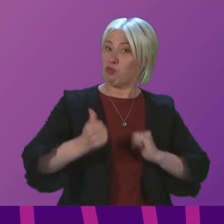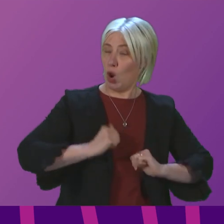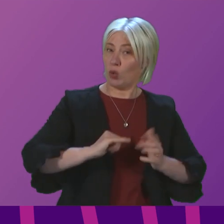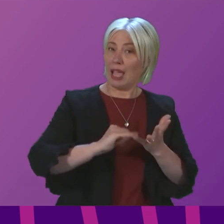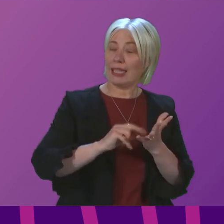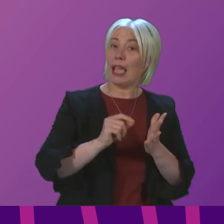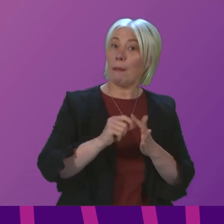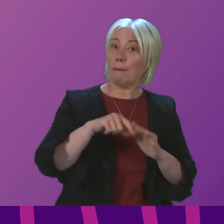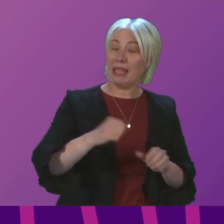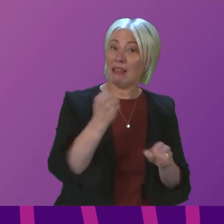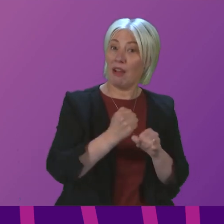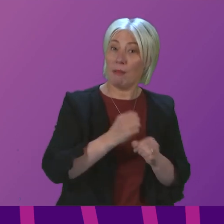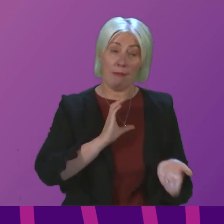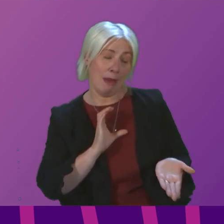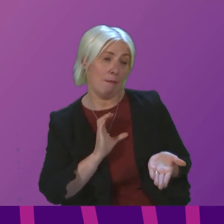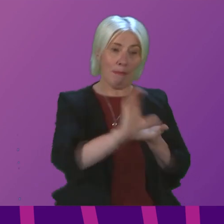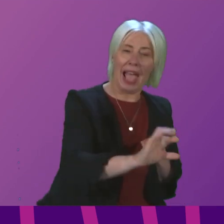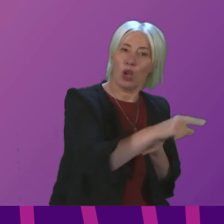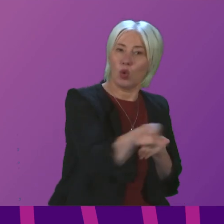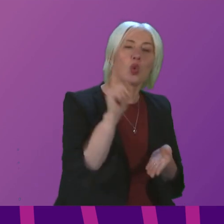administration paid them that money back.